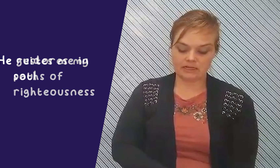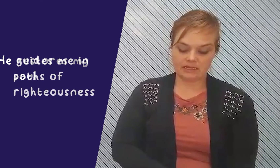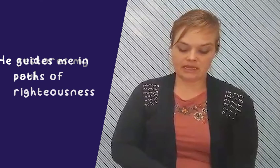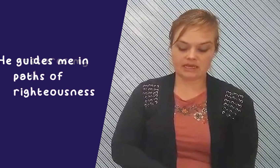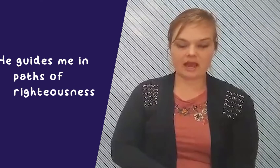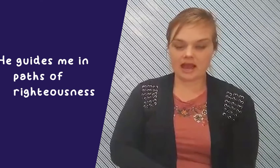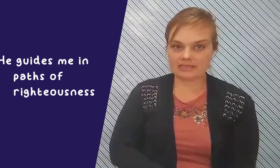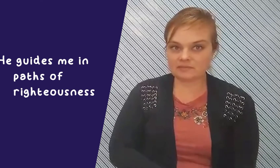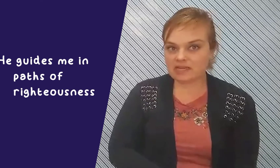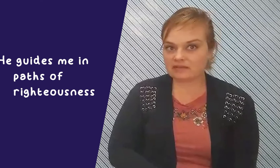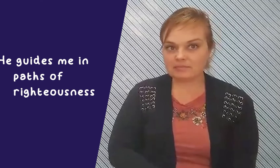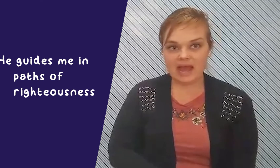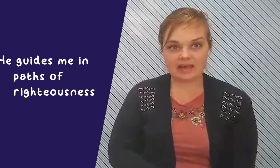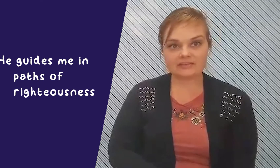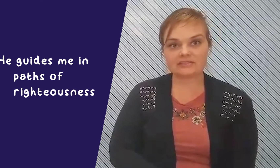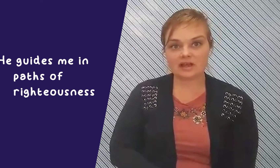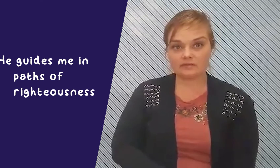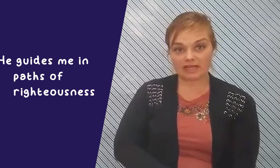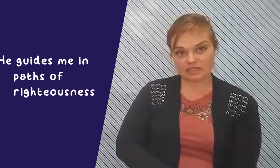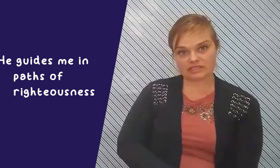he guides me in paths of righteousness